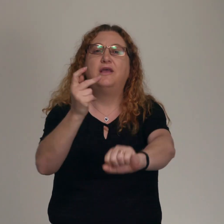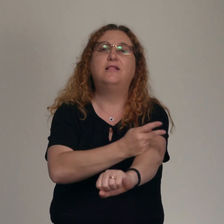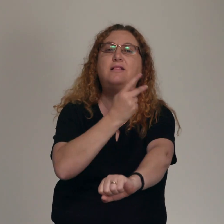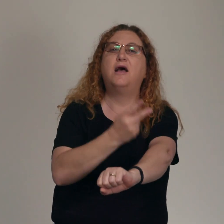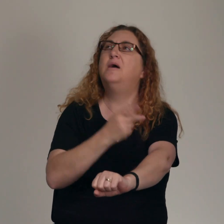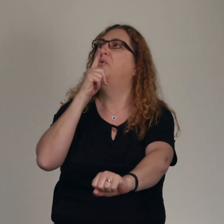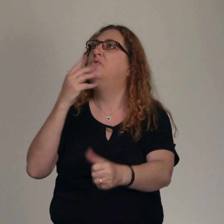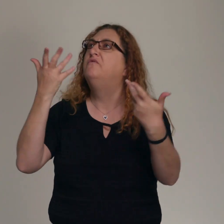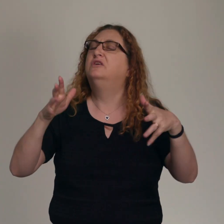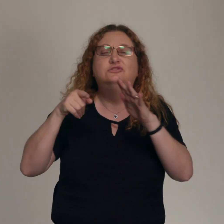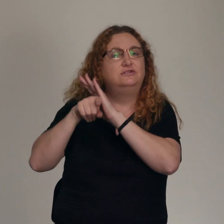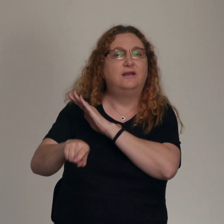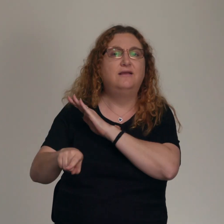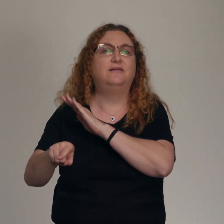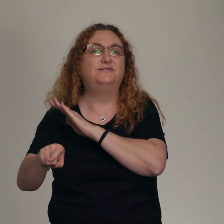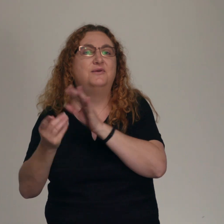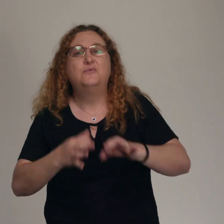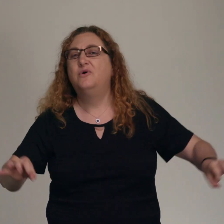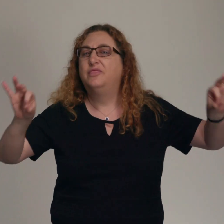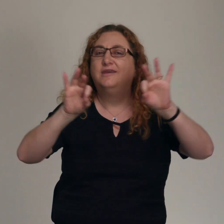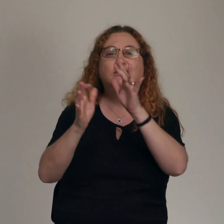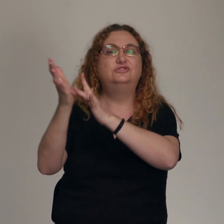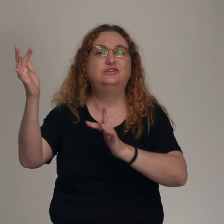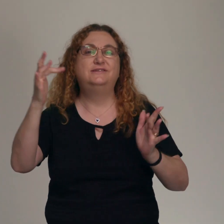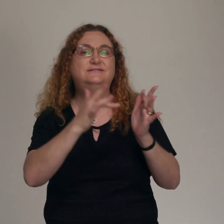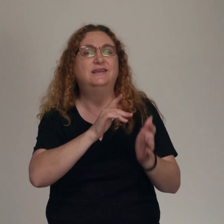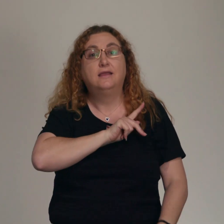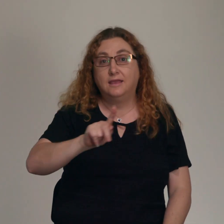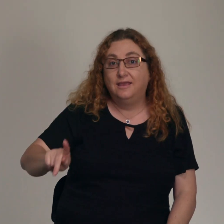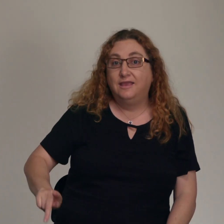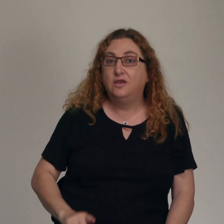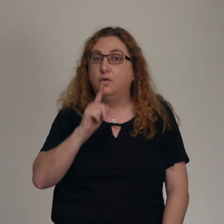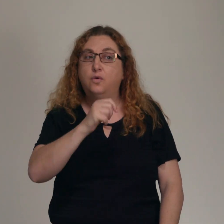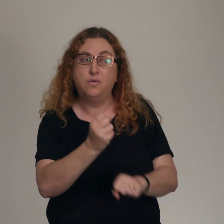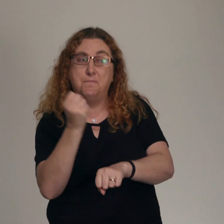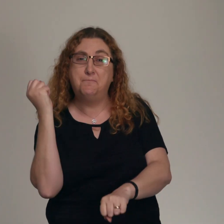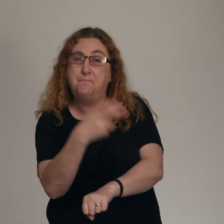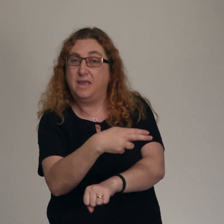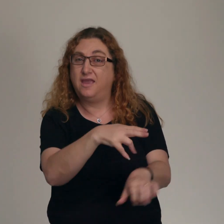slain Worthy is the King Who conquered the grave